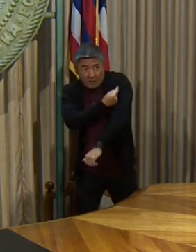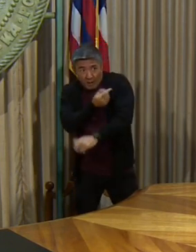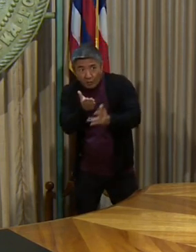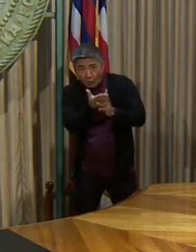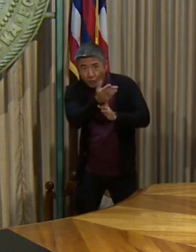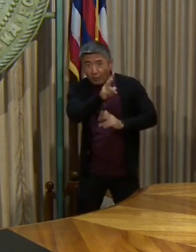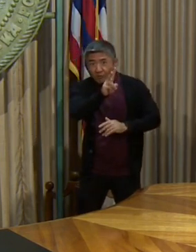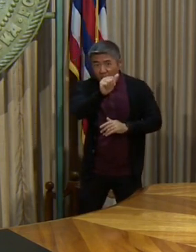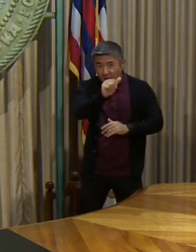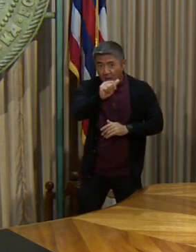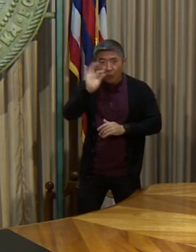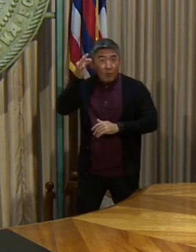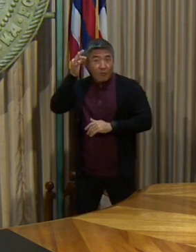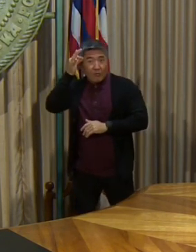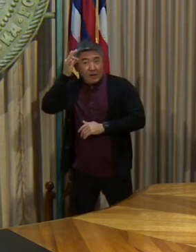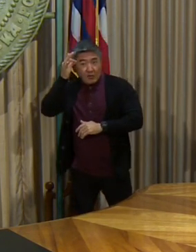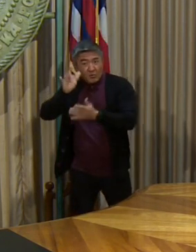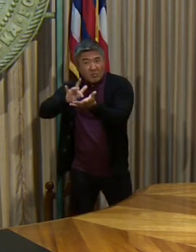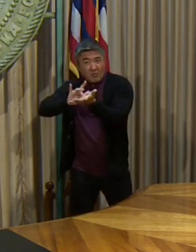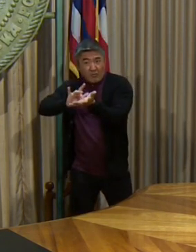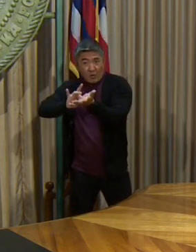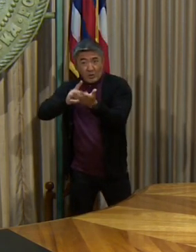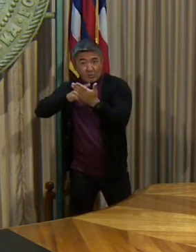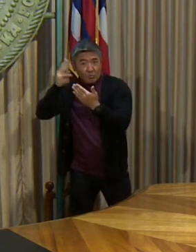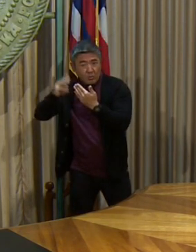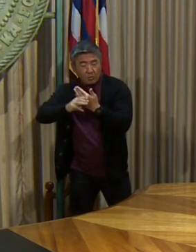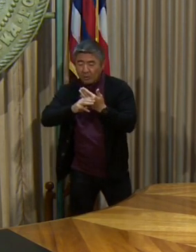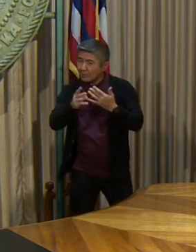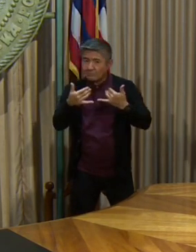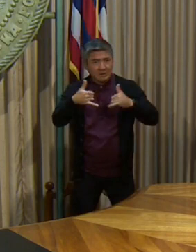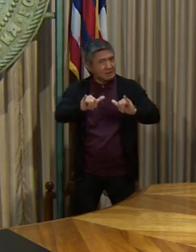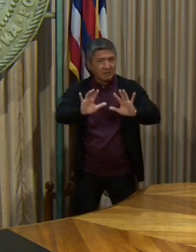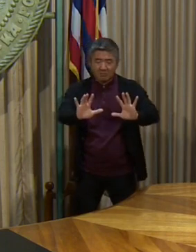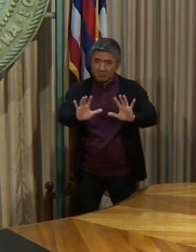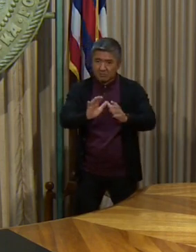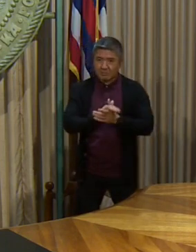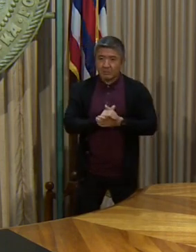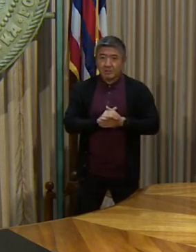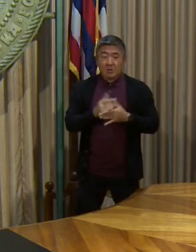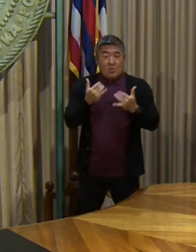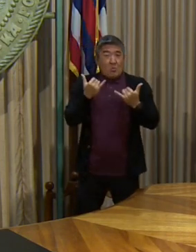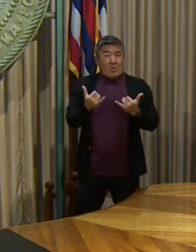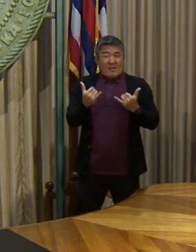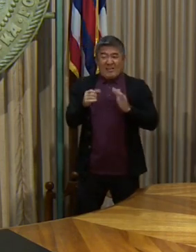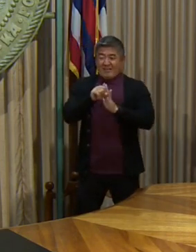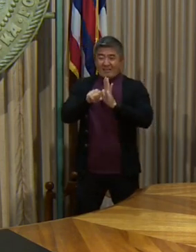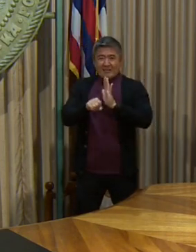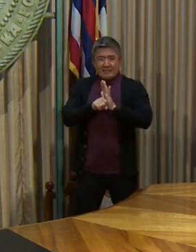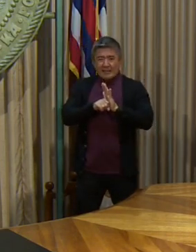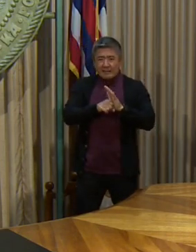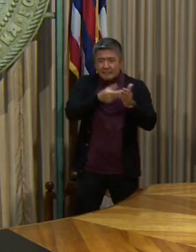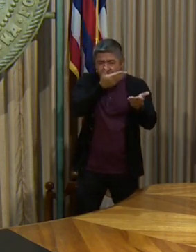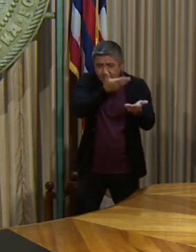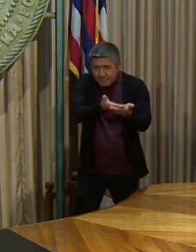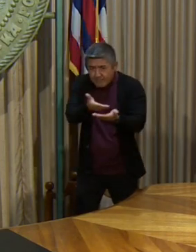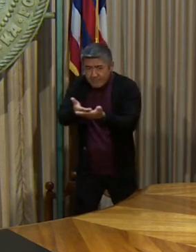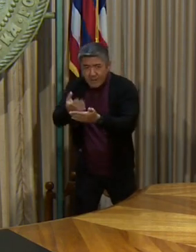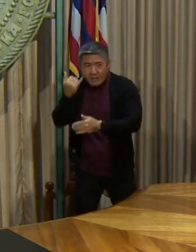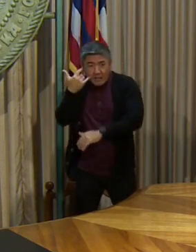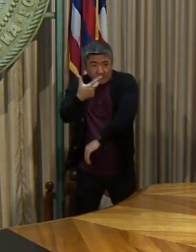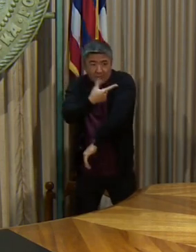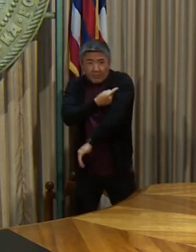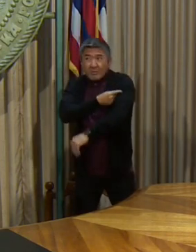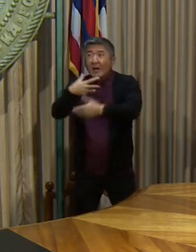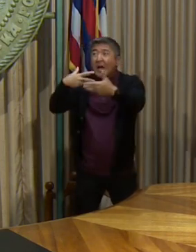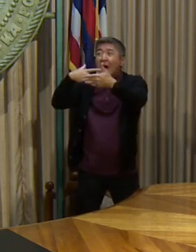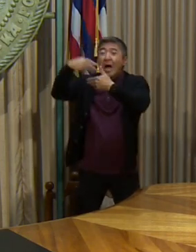the federal pharmacy program. At this moment, the state is unable to verify vaccinations for individuals vaccinated outside